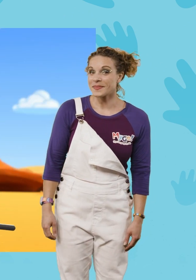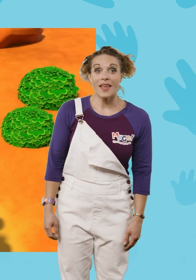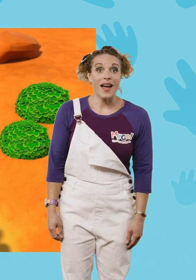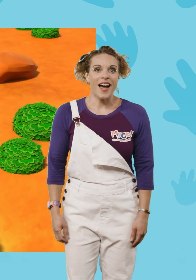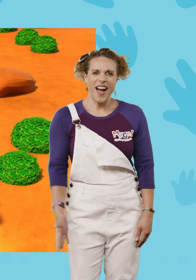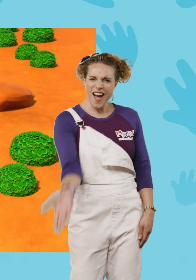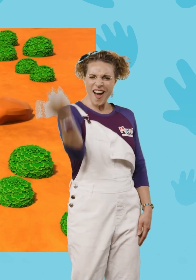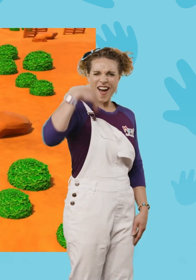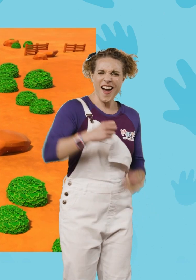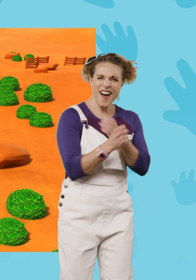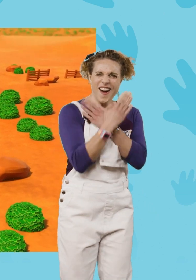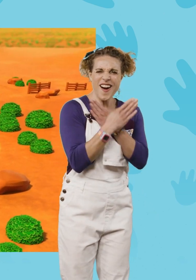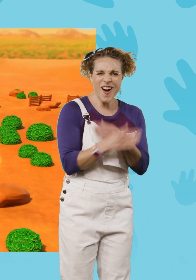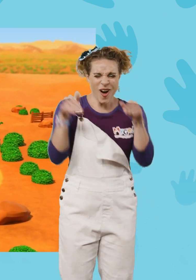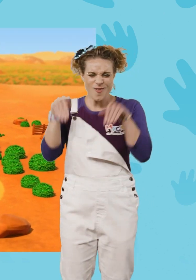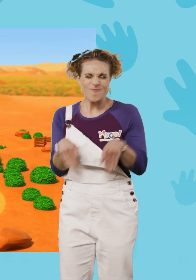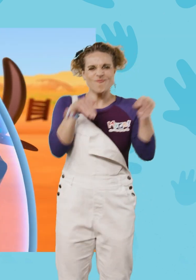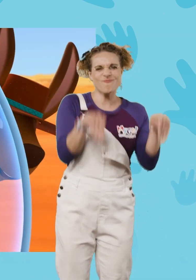Come on, Blippi! Up to it!